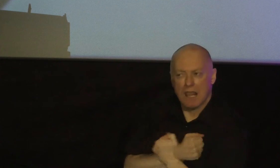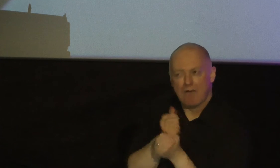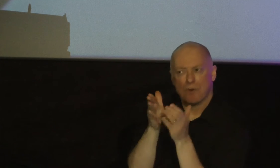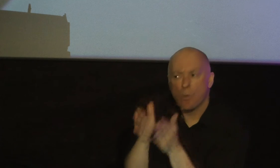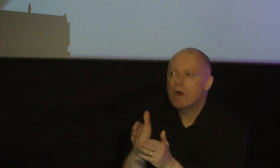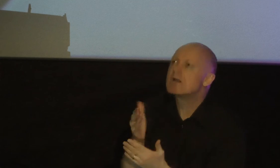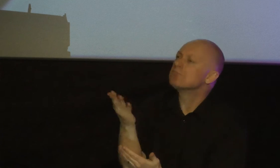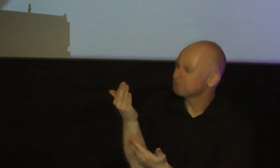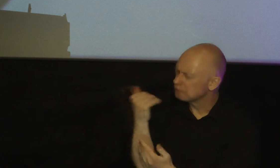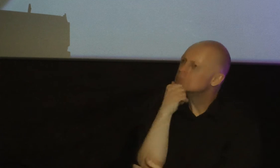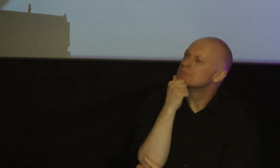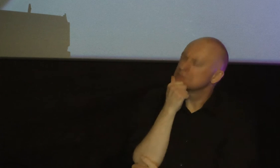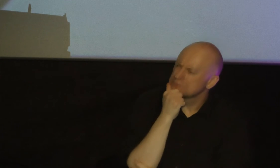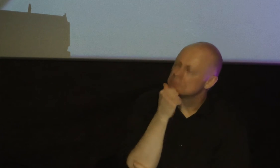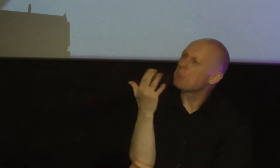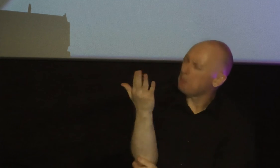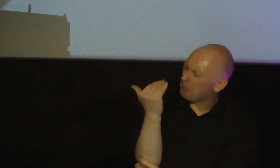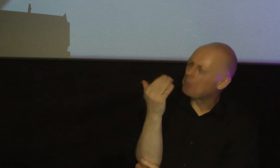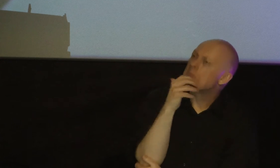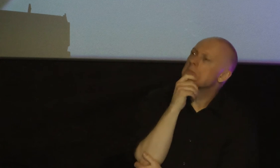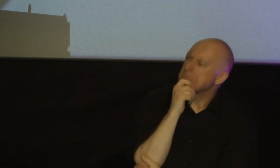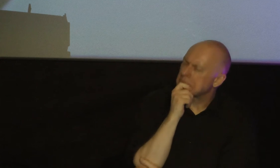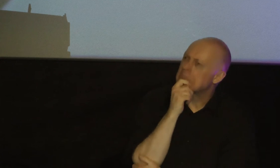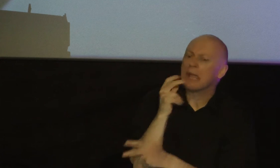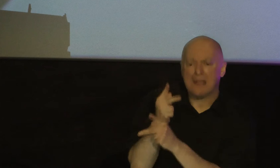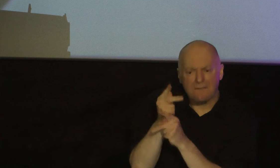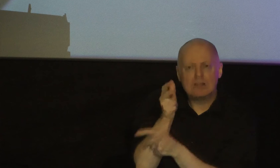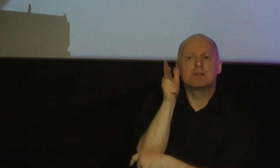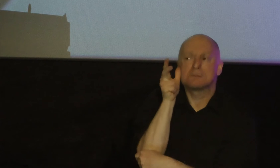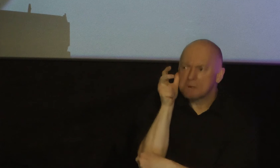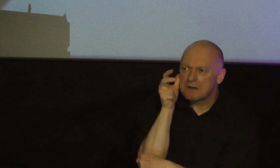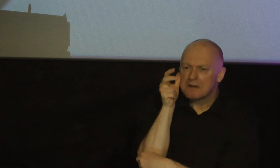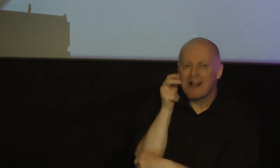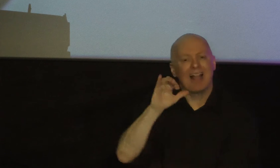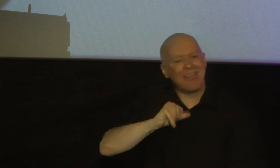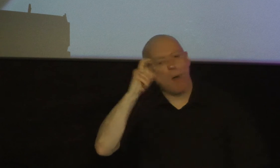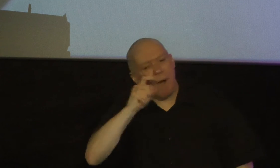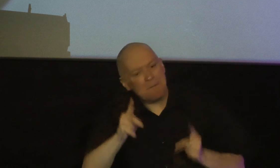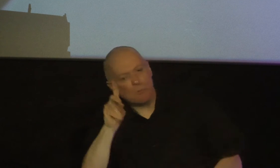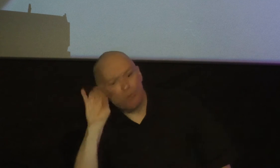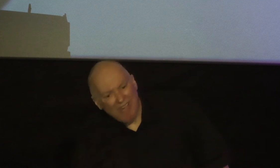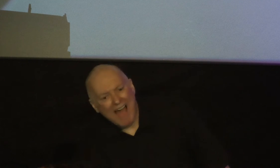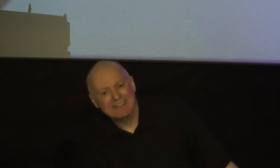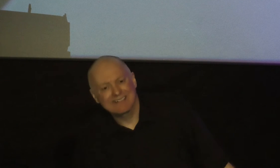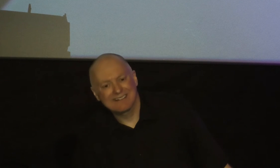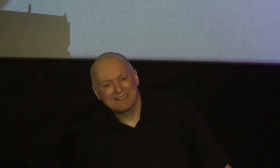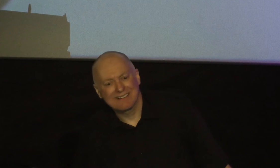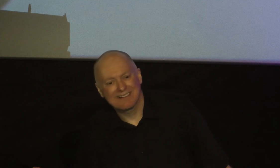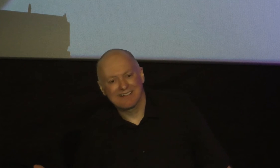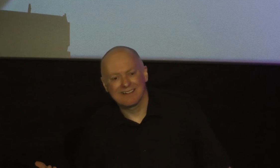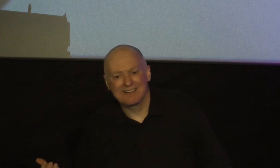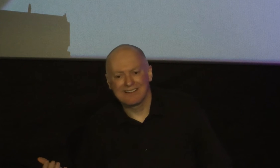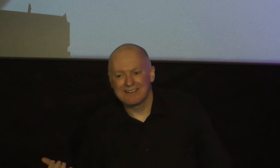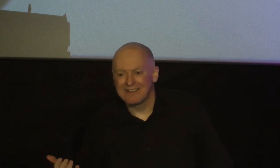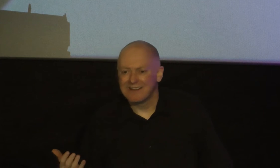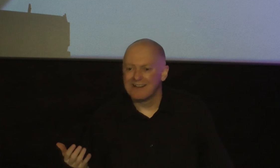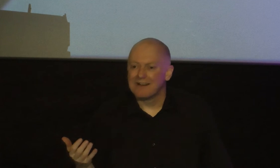listen carefully that's what wise people do that's what strong